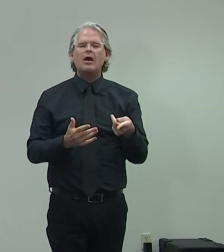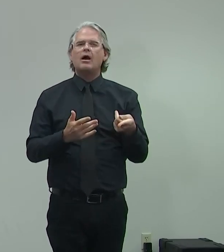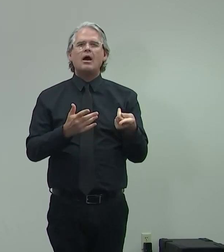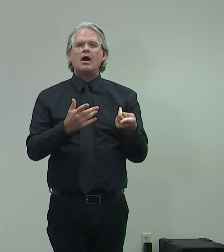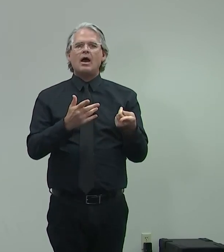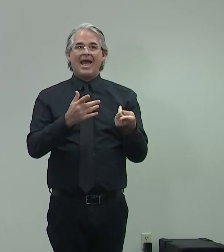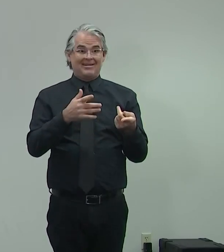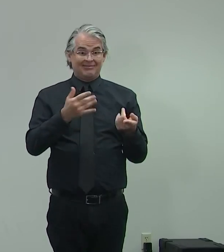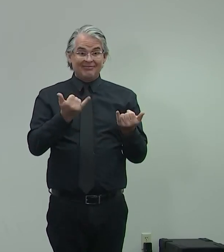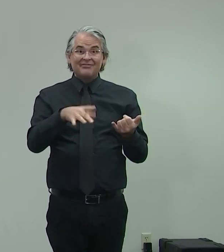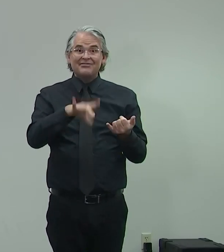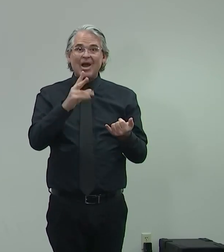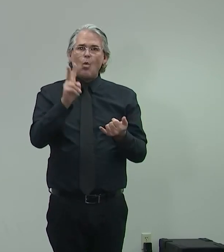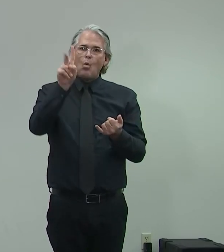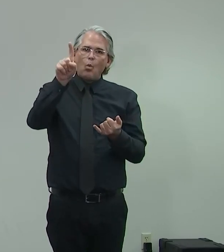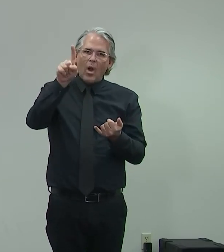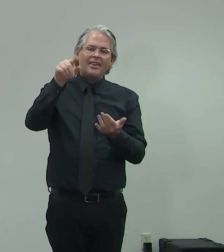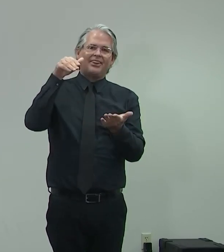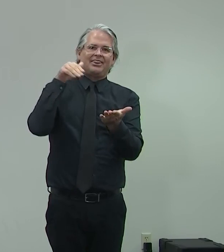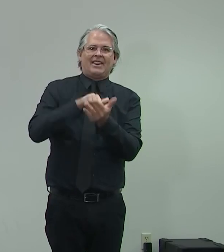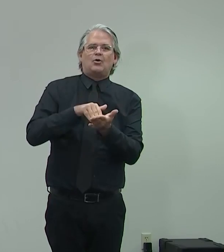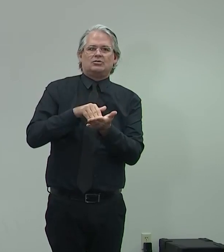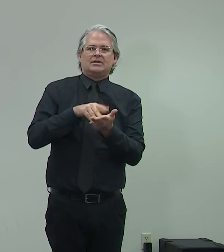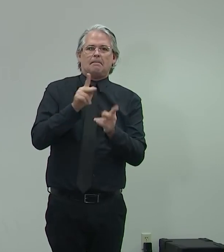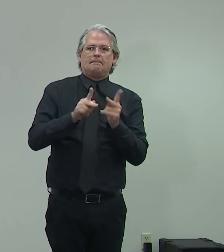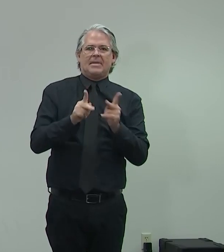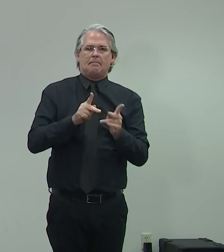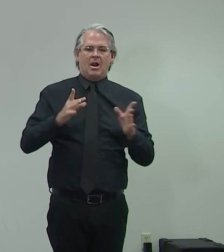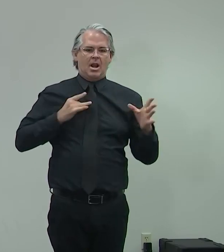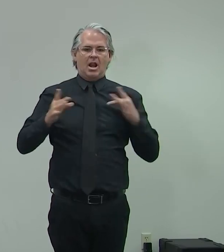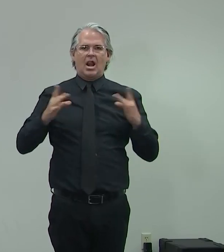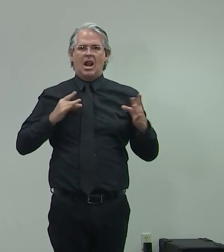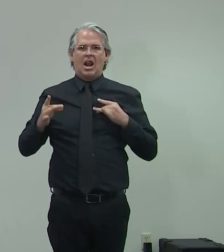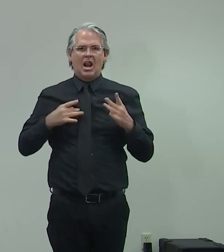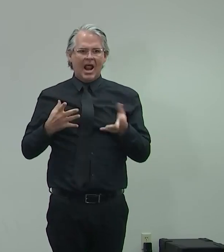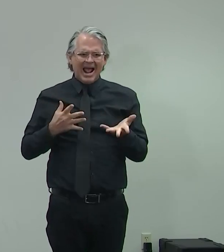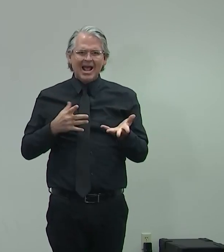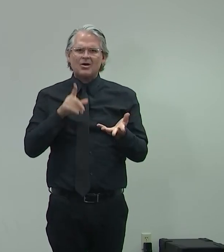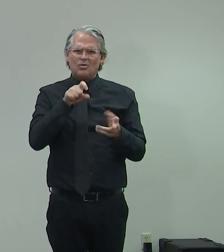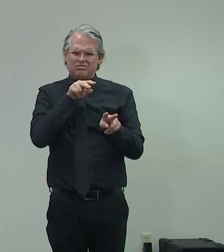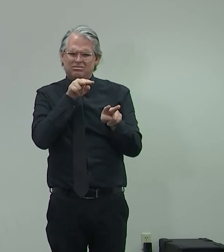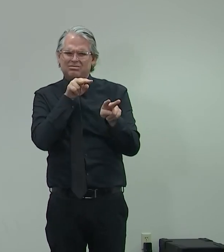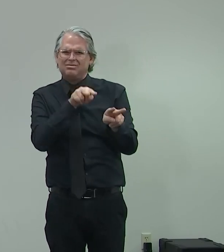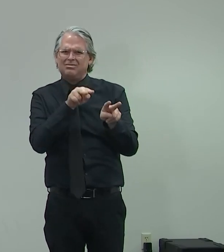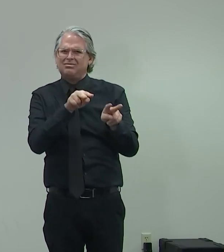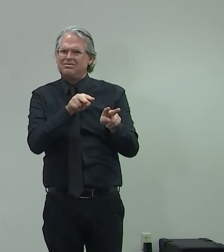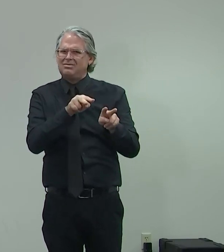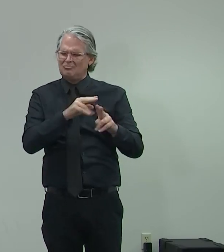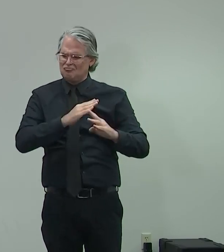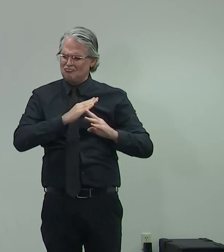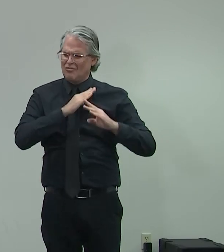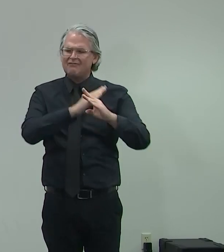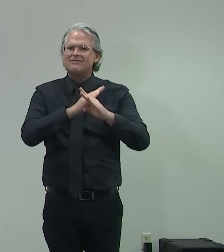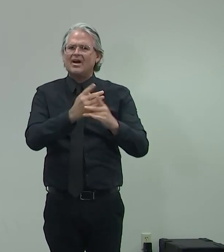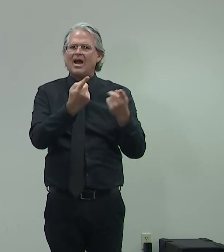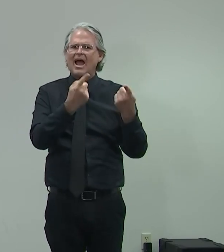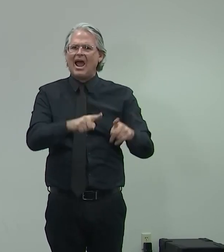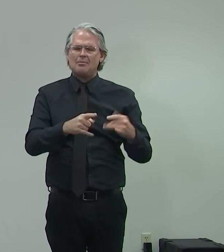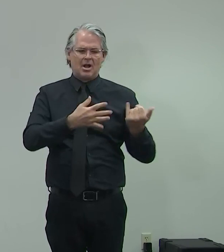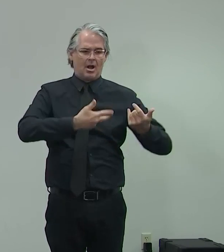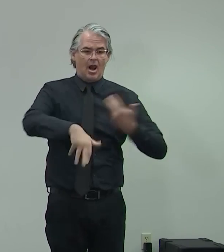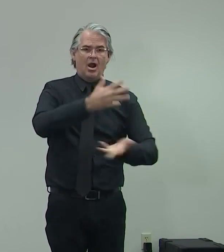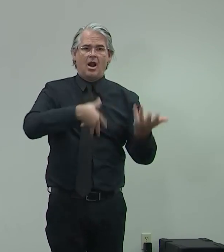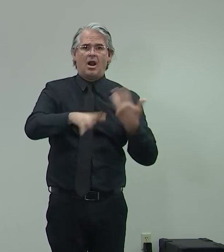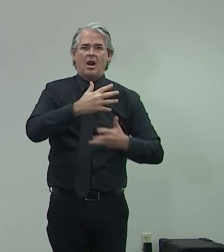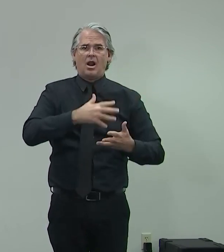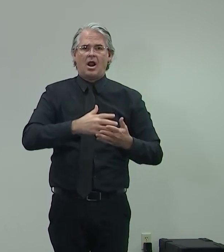like fire. The virus is looking for a way to spread, and we have to do everything we can to prevent that from happening. So I've talked and